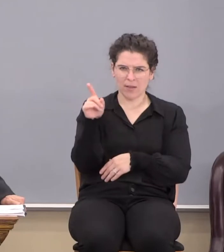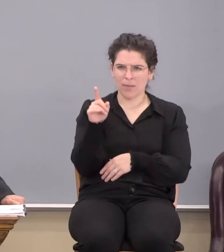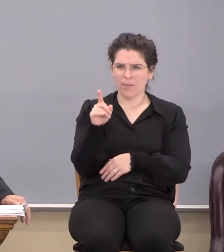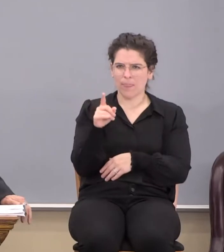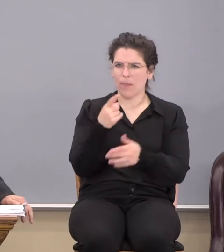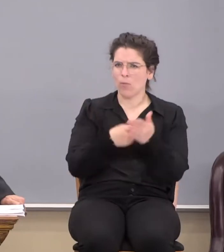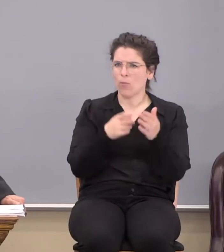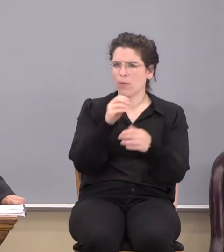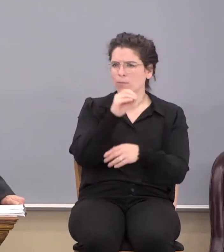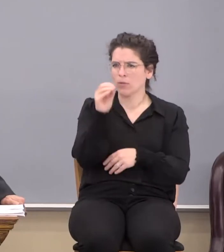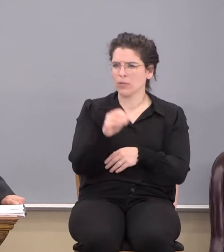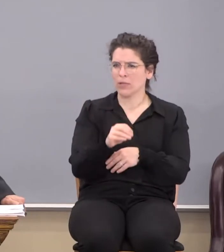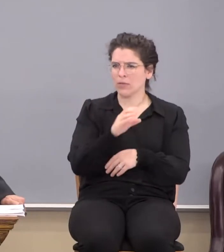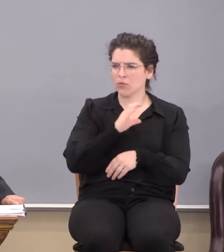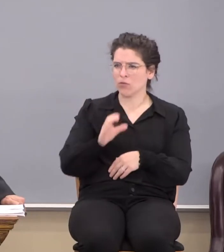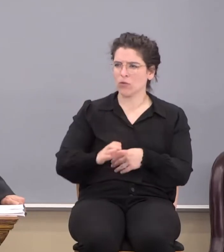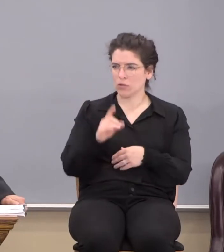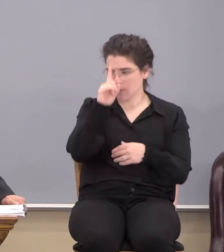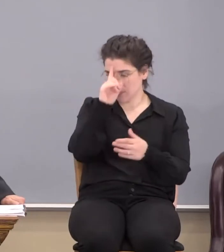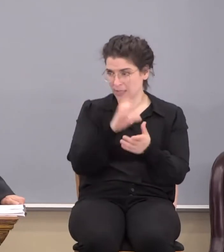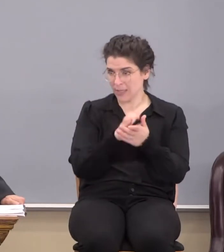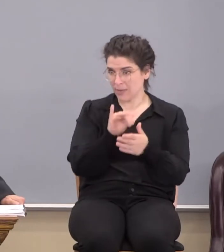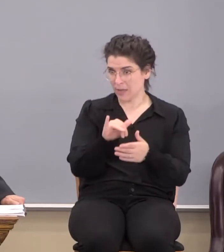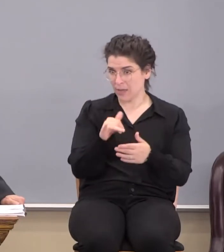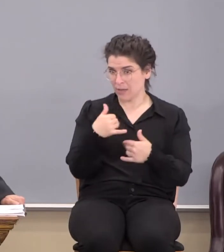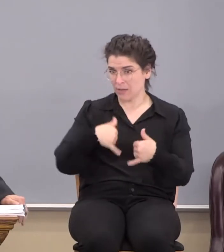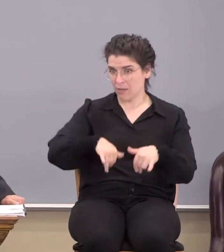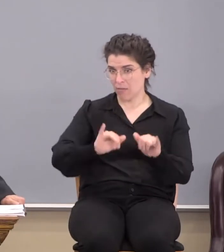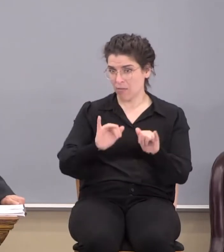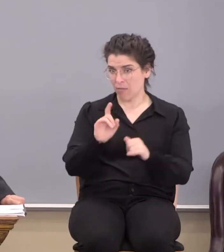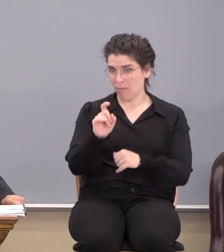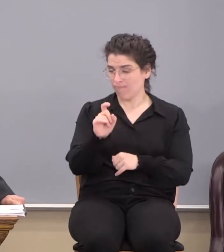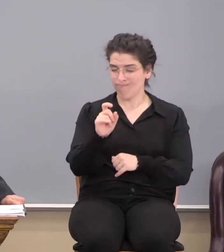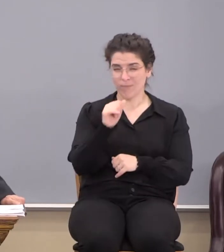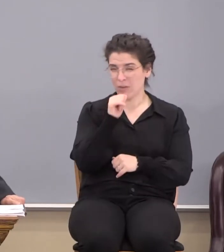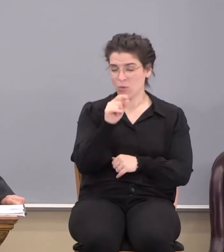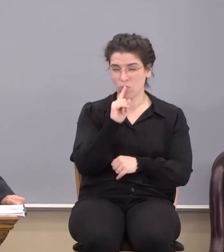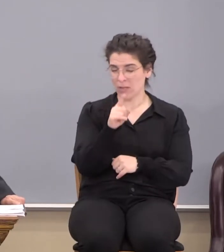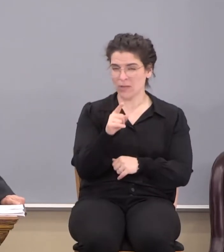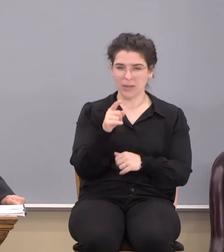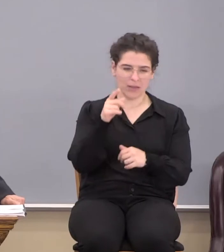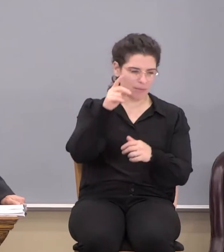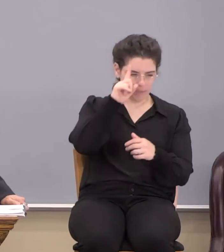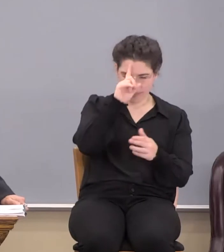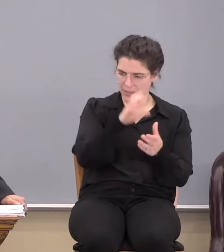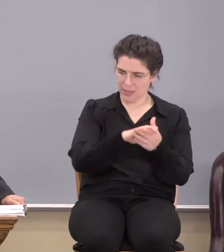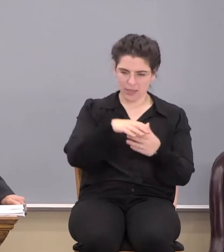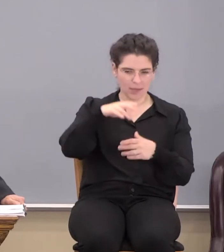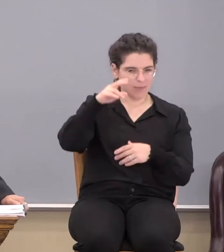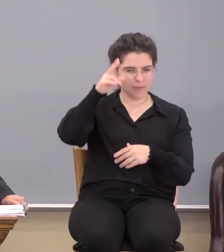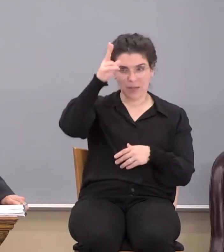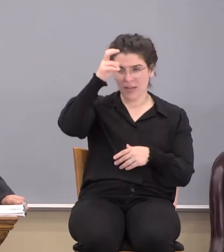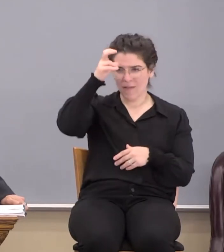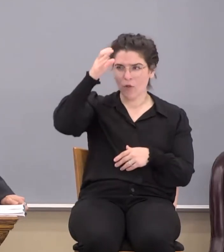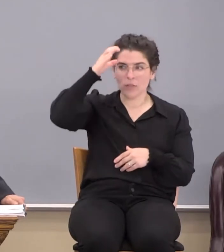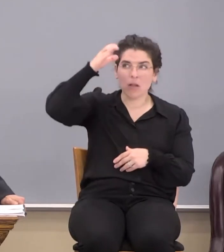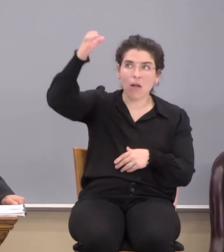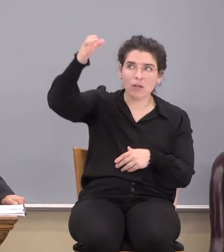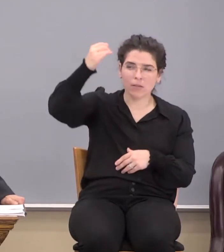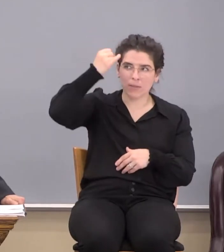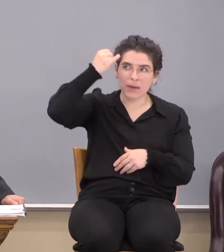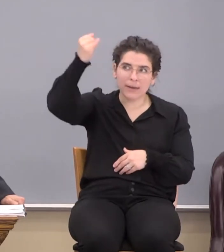What percentage of Christianity do think actually believes that anymore? They really don't. They believe the devil is just kind of a concept, just an idea.